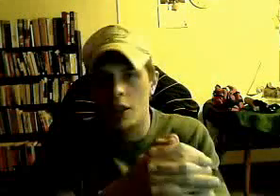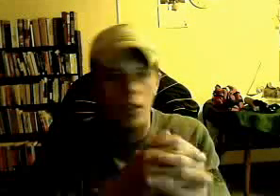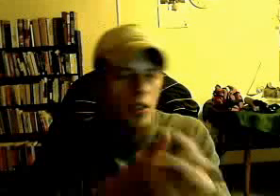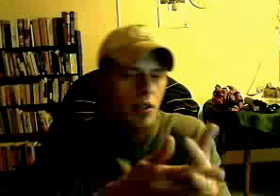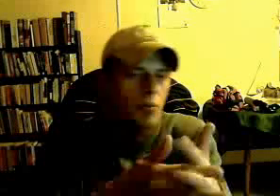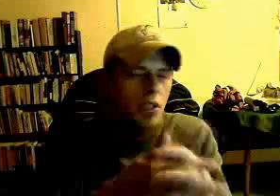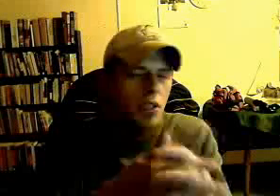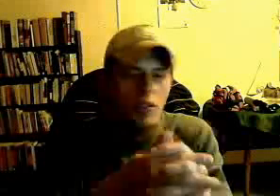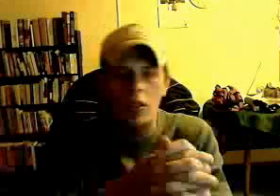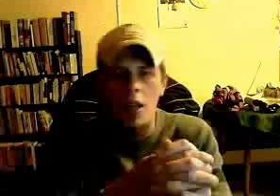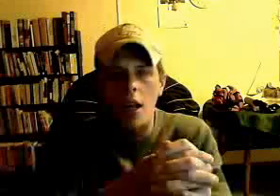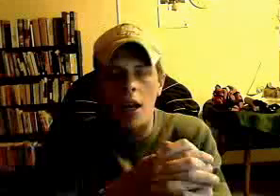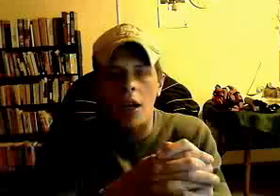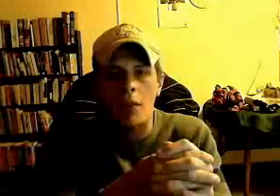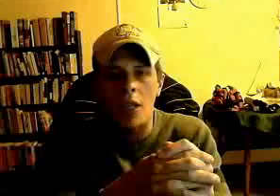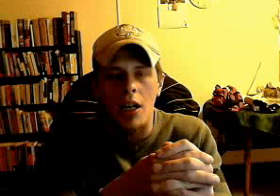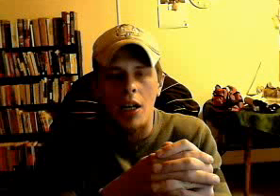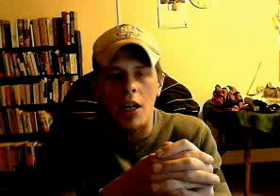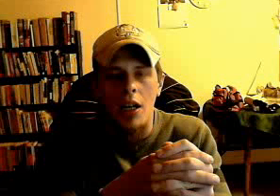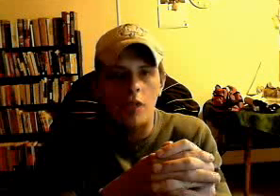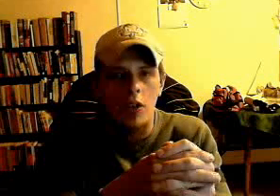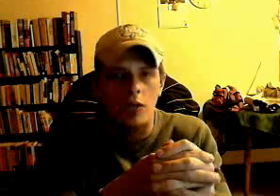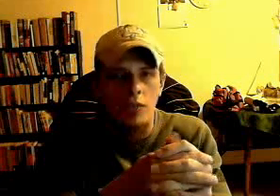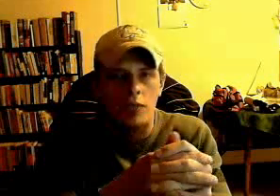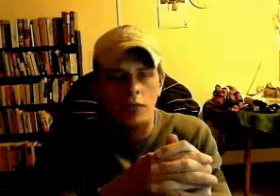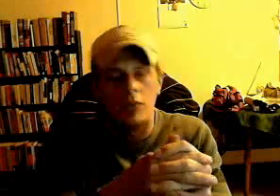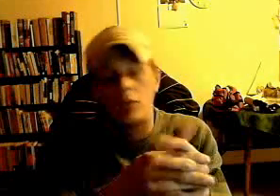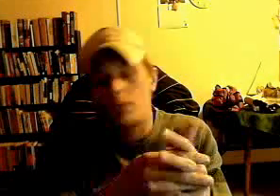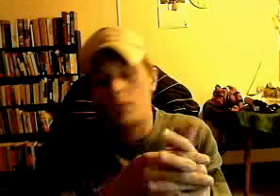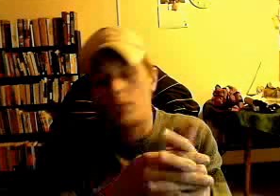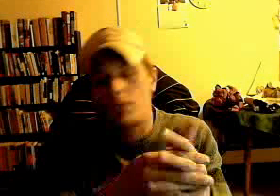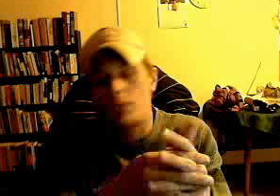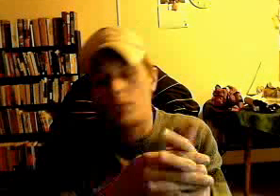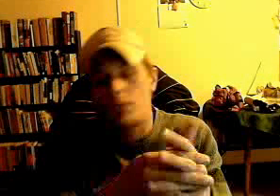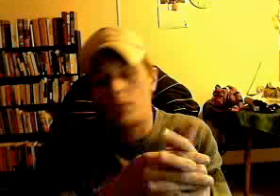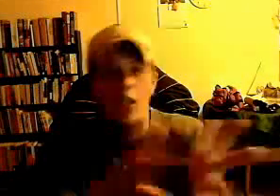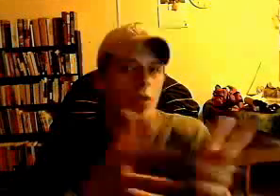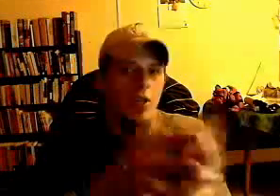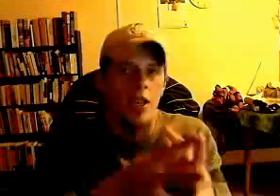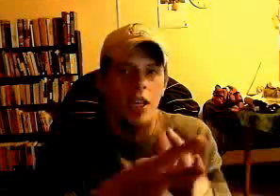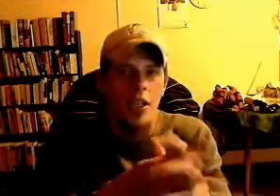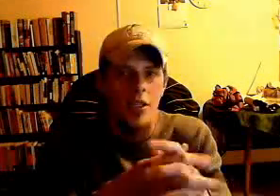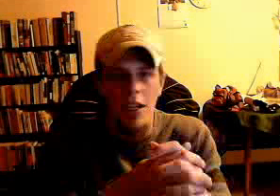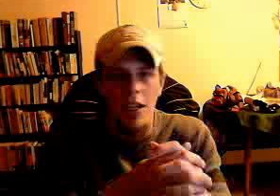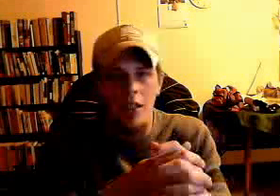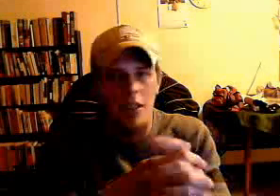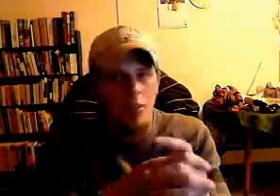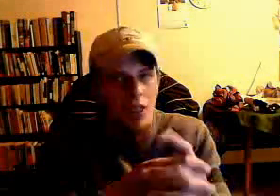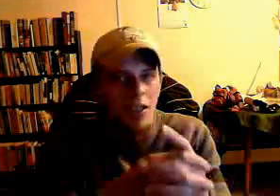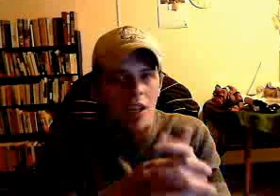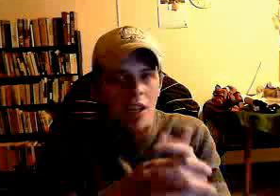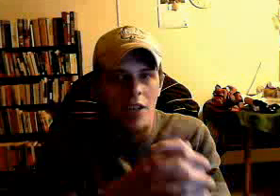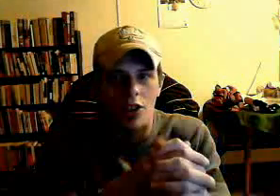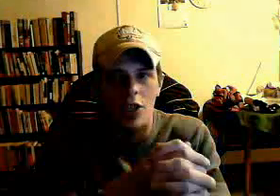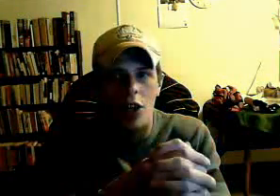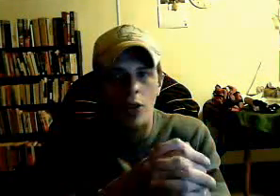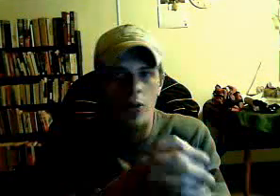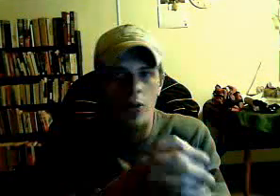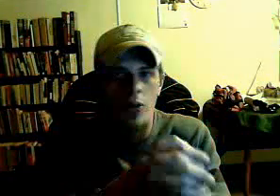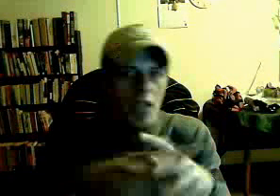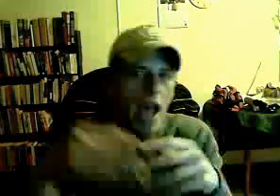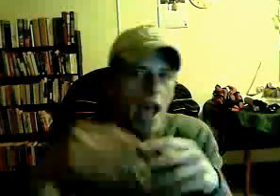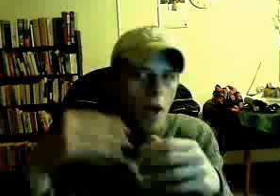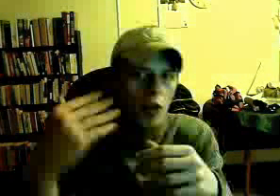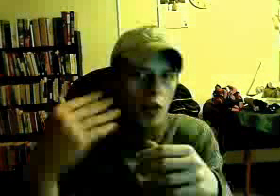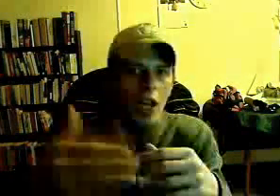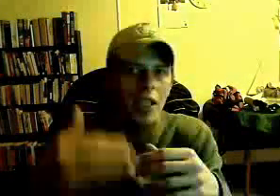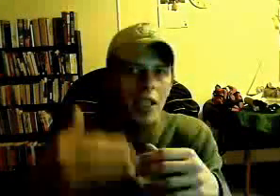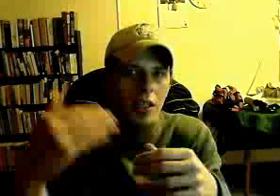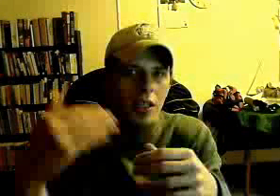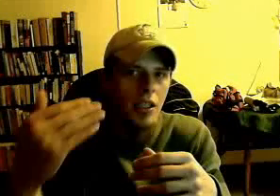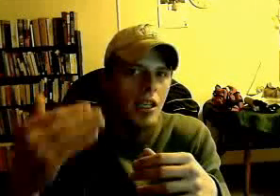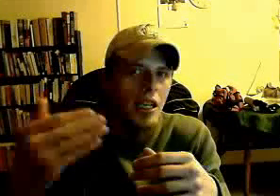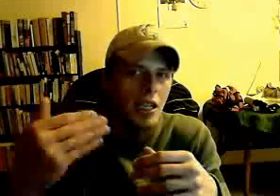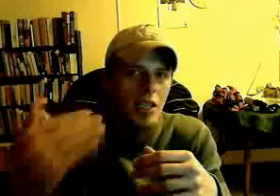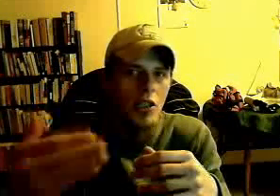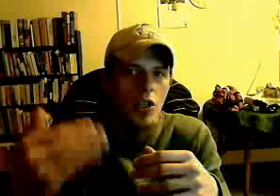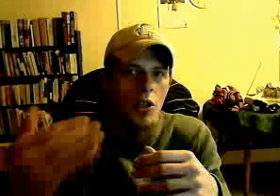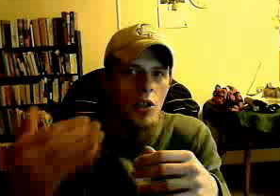But, yeah, I mean, I believe they're belief. See? Once again, I said it. mean, that just shows how ingrained it is to use a